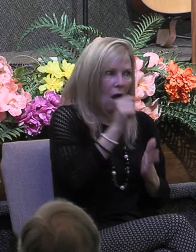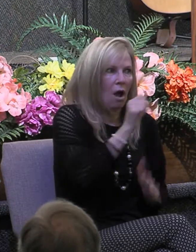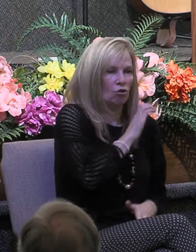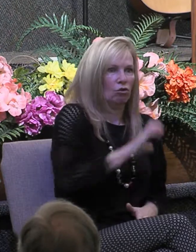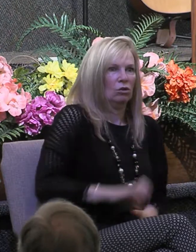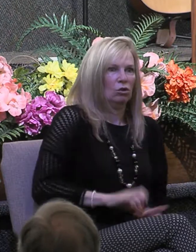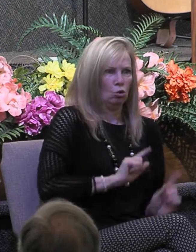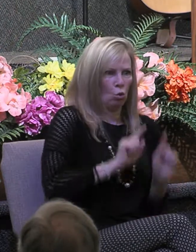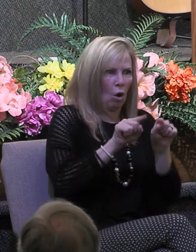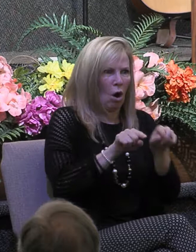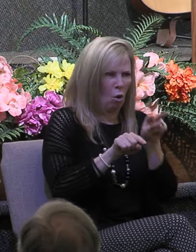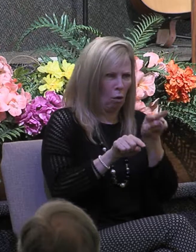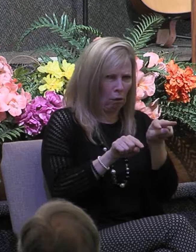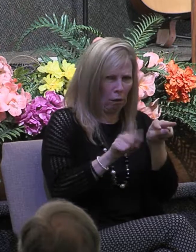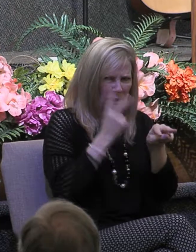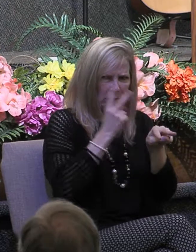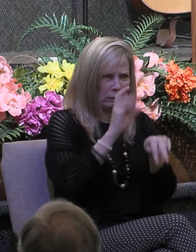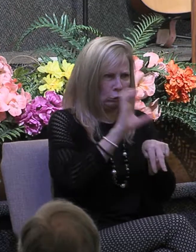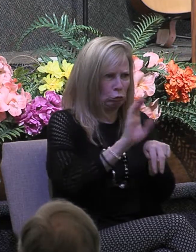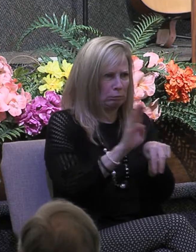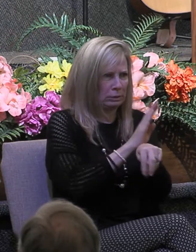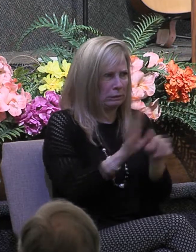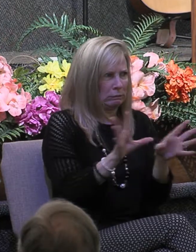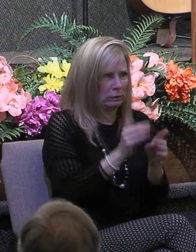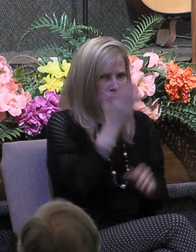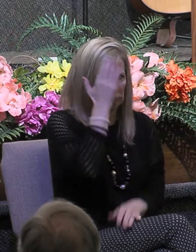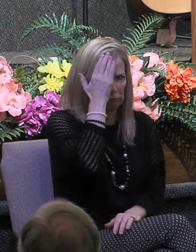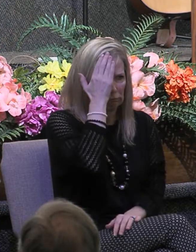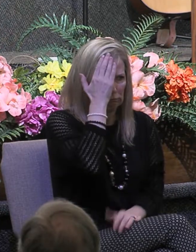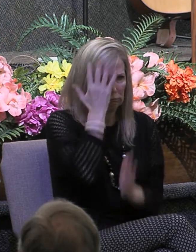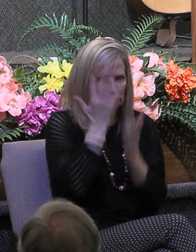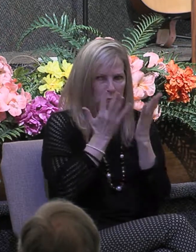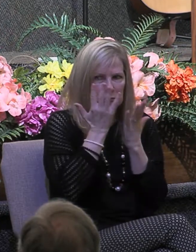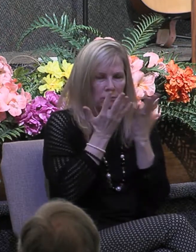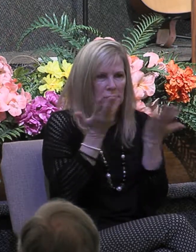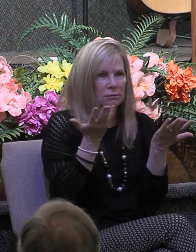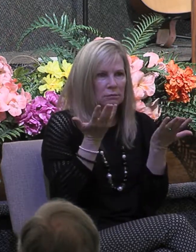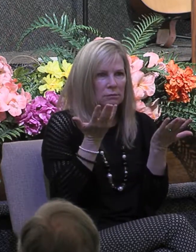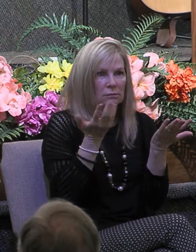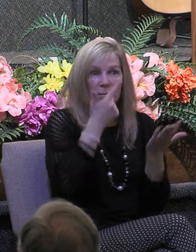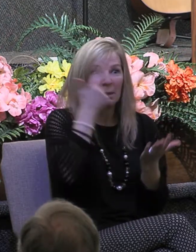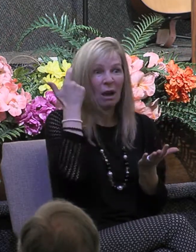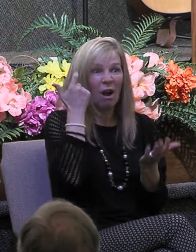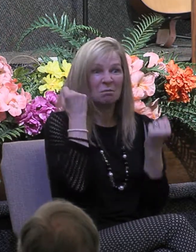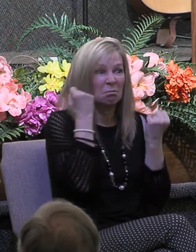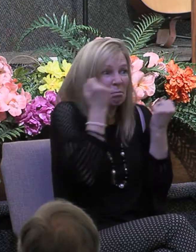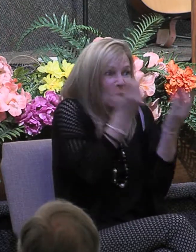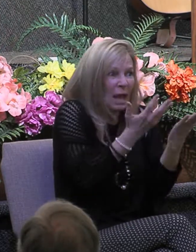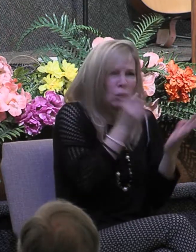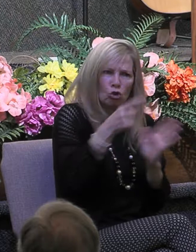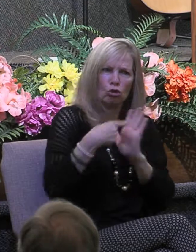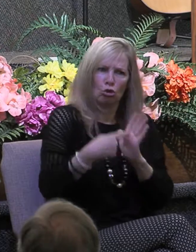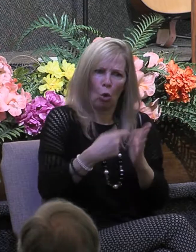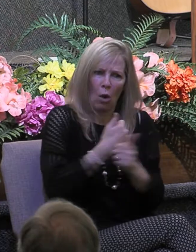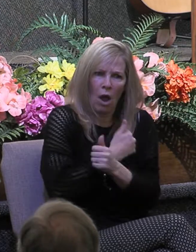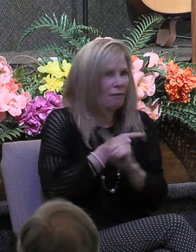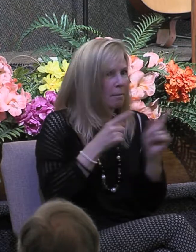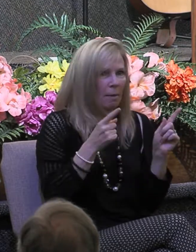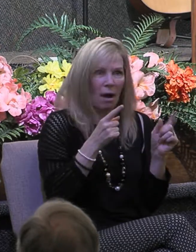church business meeting, most of them. Instead of expressing the loving unity of the body of Christ, local churches have often expressed